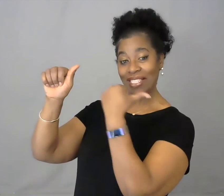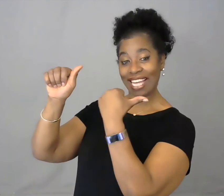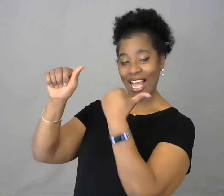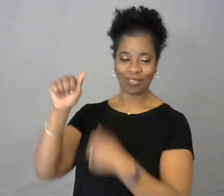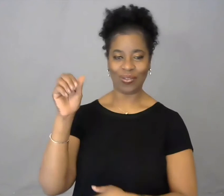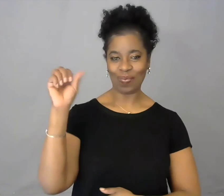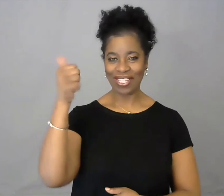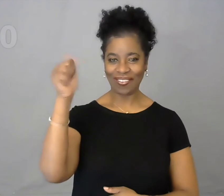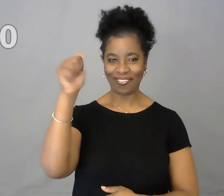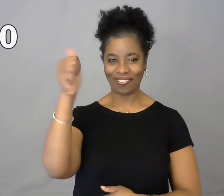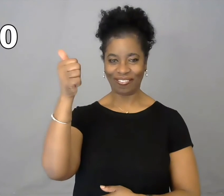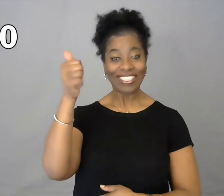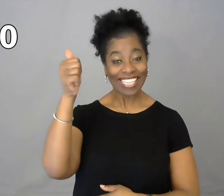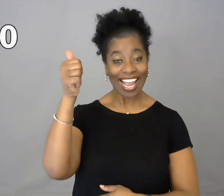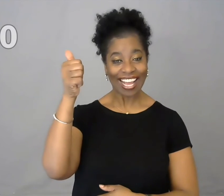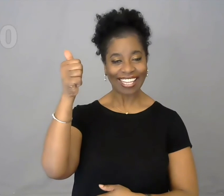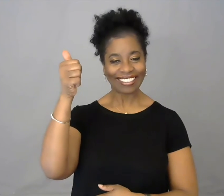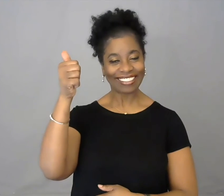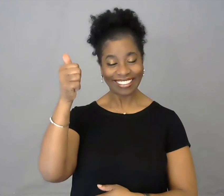Thumb, make sure thumb is out and just wiggle it.